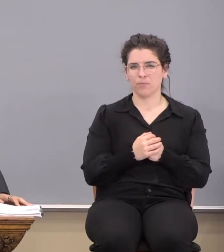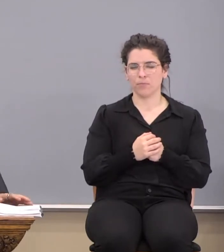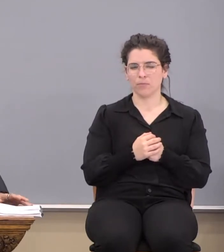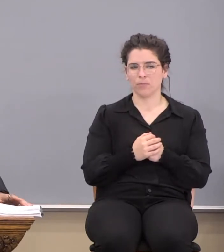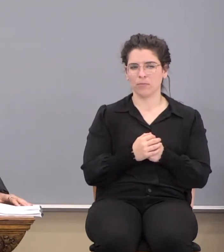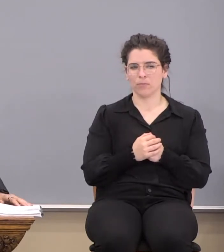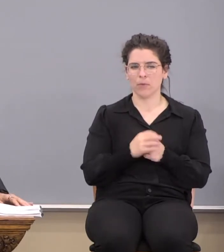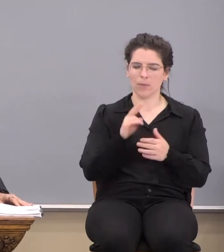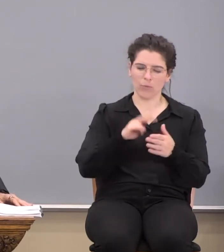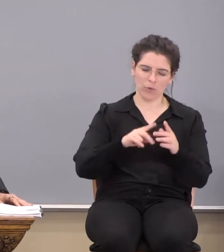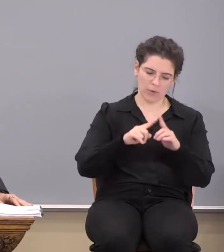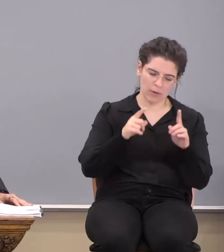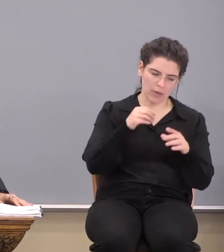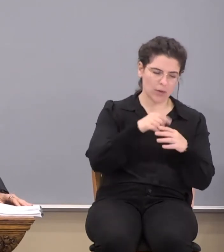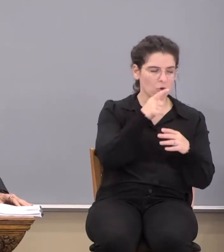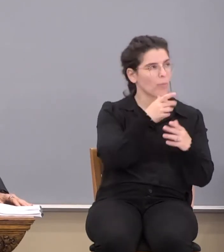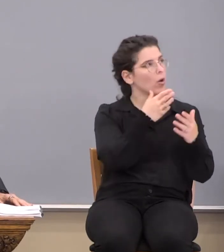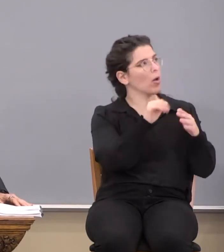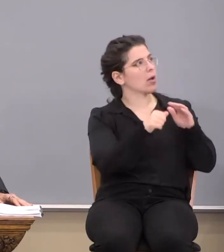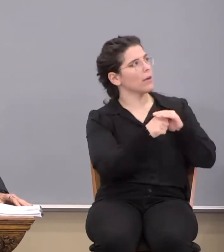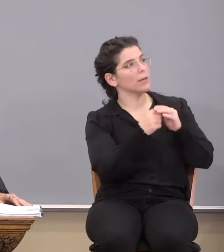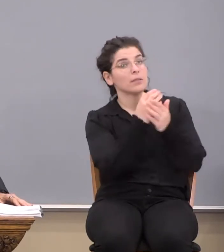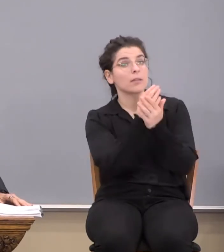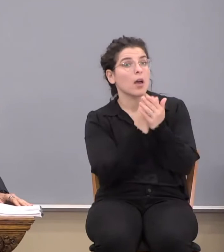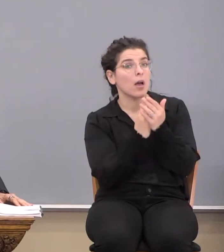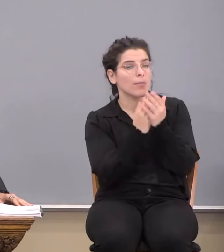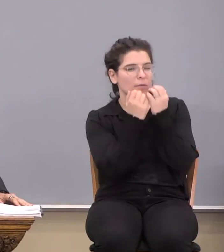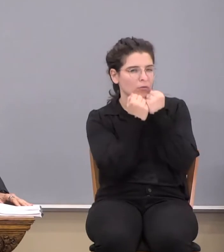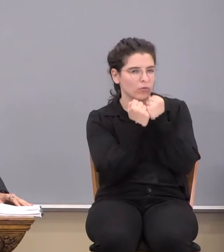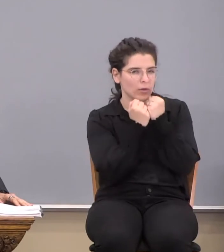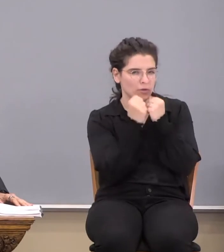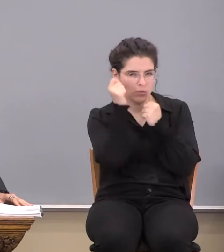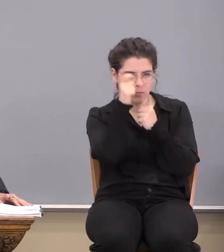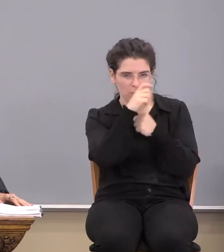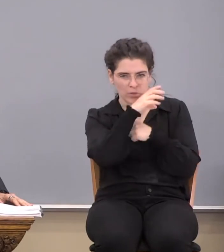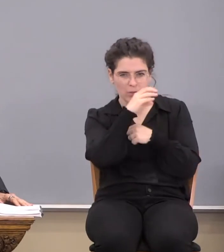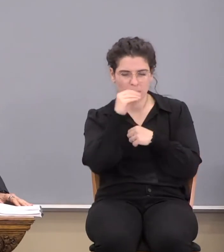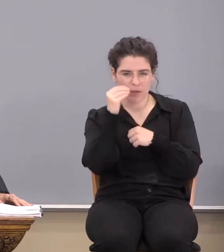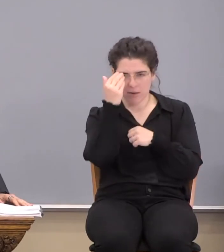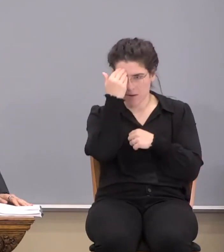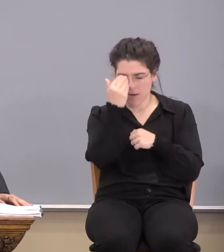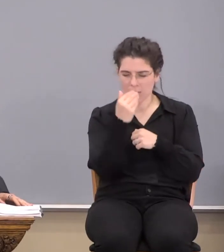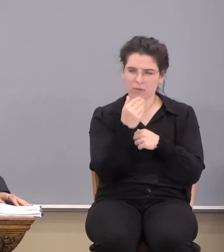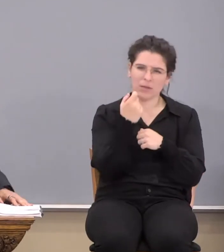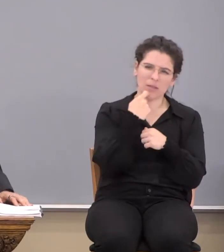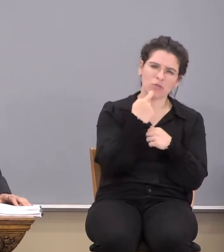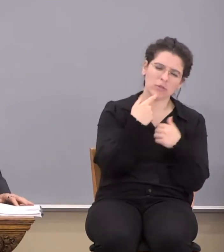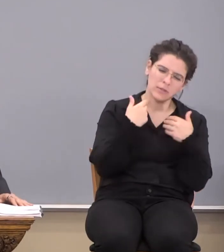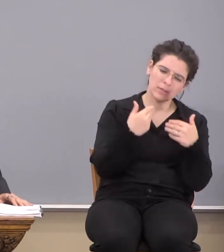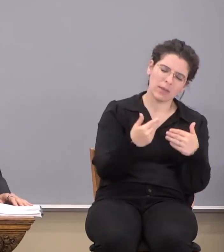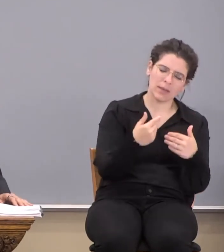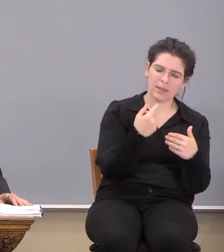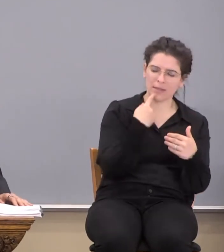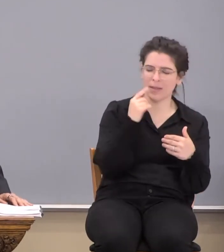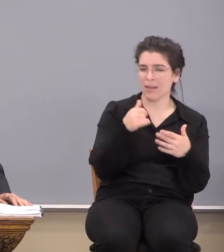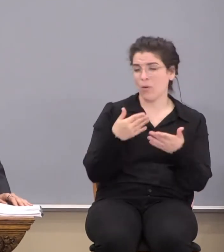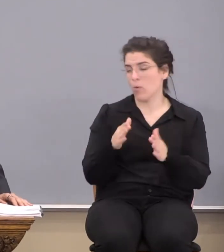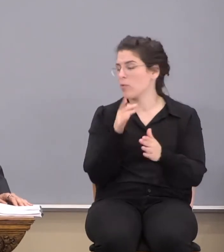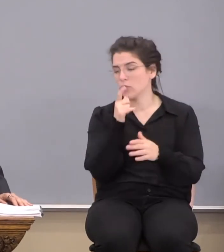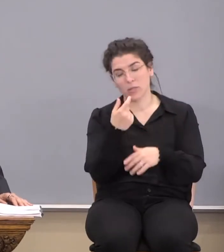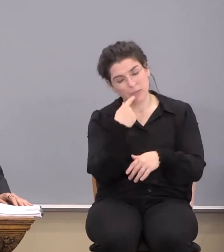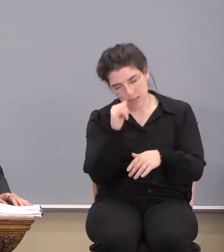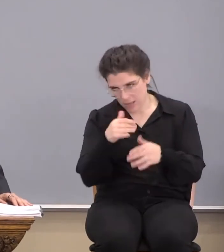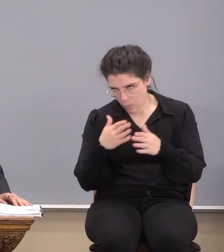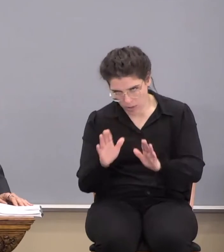Let me read it differently. In whom are hid some of the treasures of wisdom and knowledge. Let's just say that it said it that way, which it